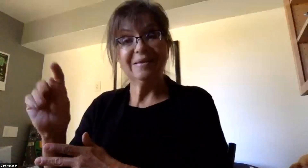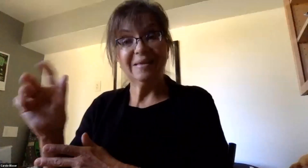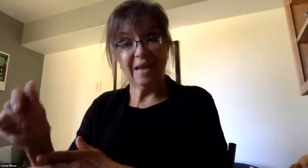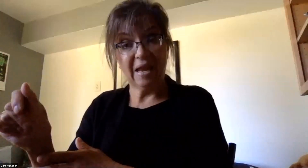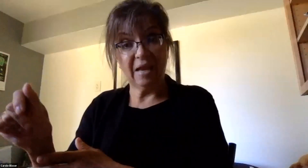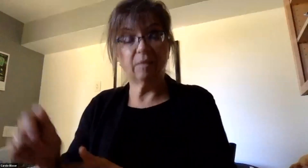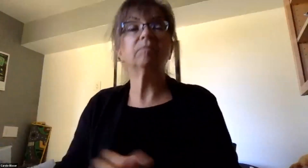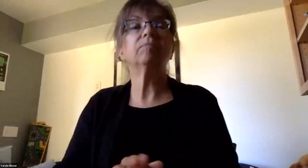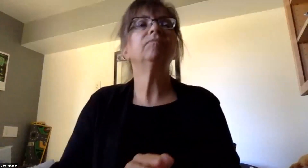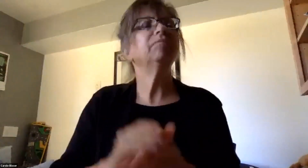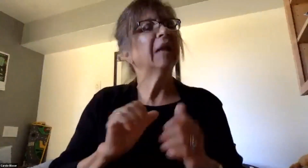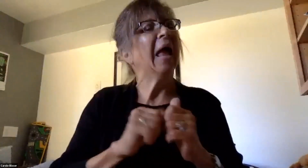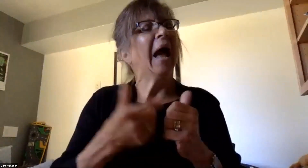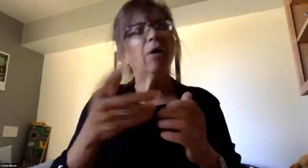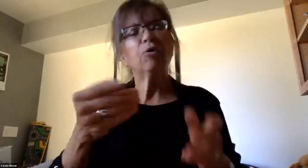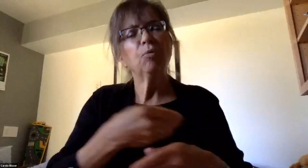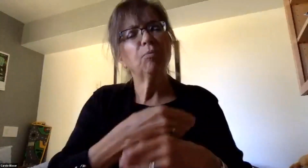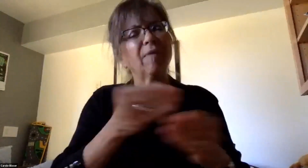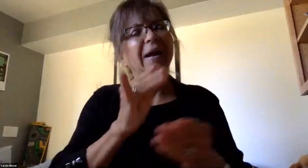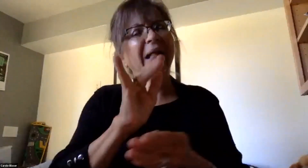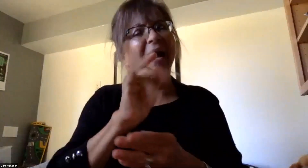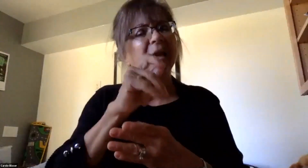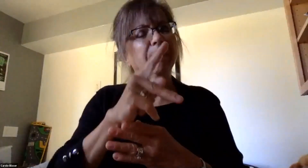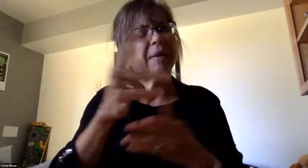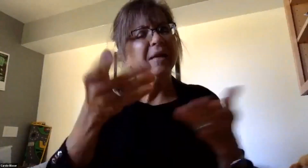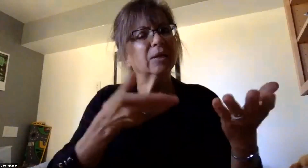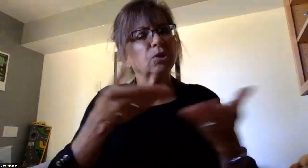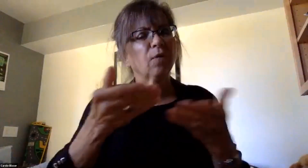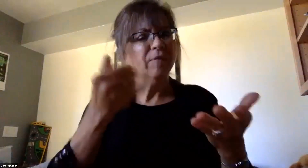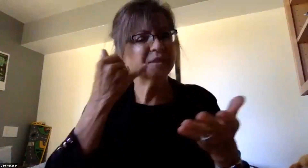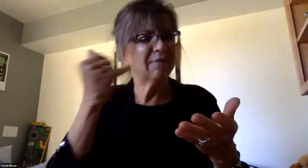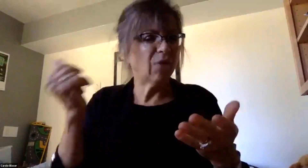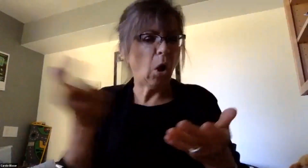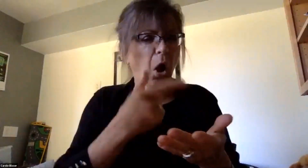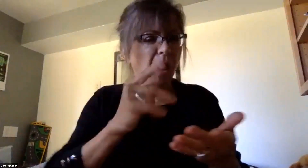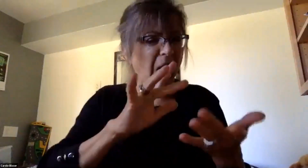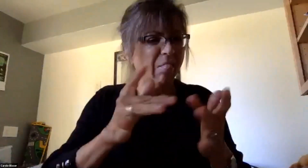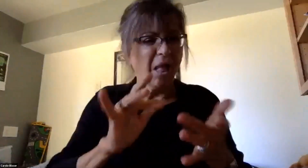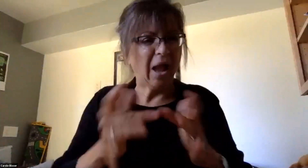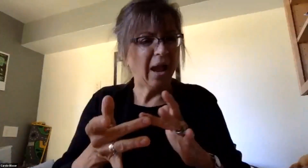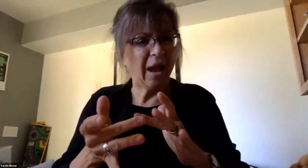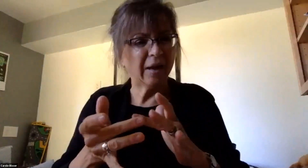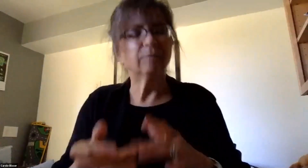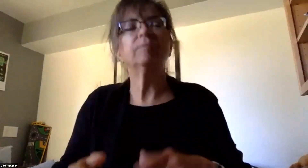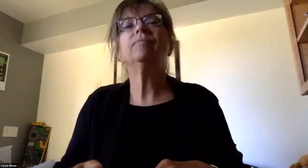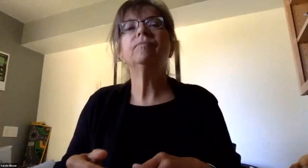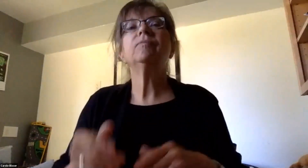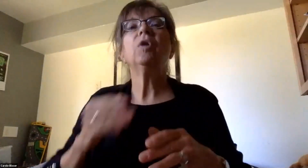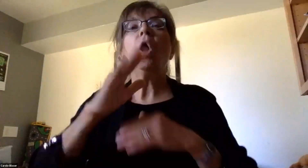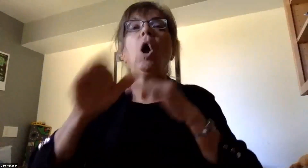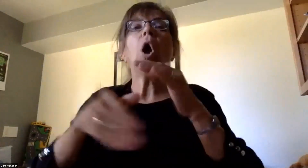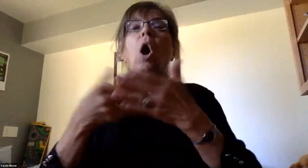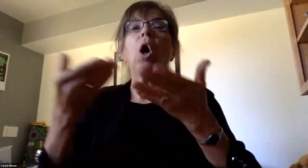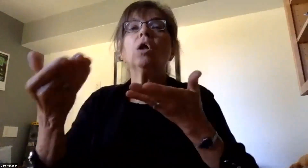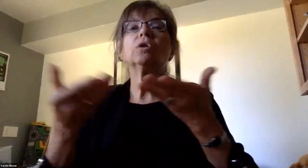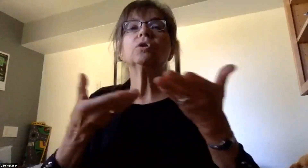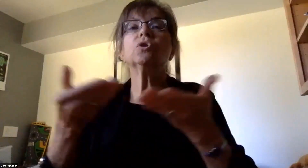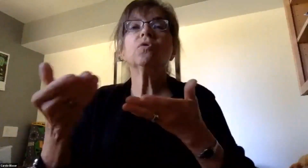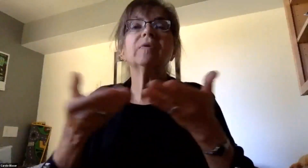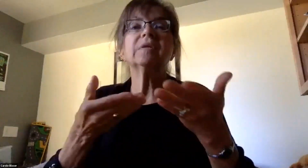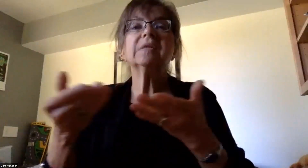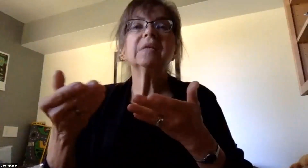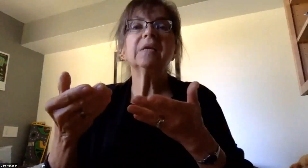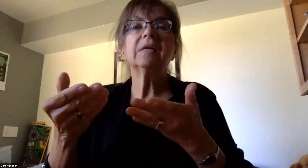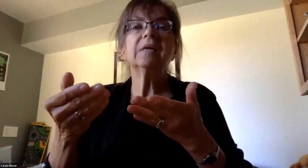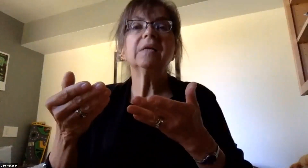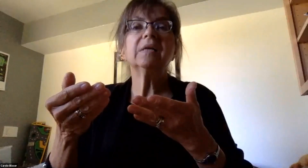question was asked, how can you provide IEP service if my child is all online? All services for students who are participating in virtual learning will